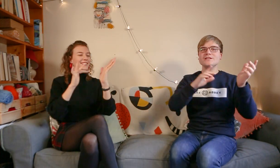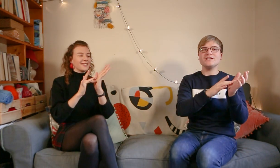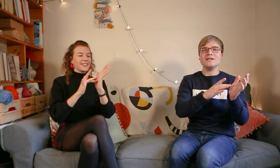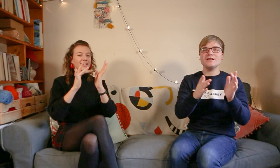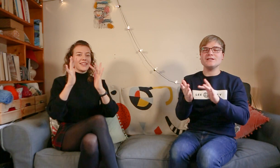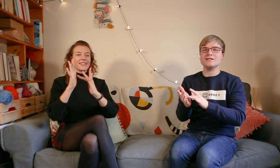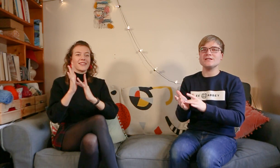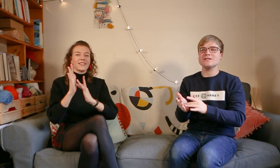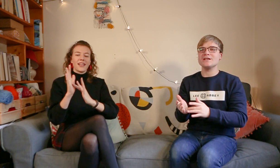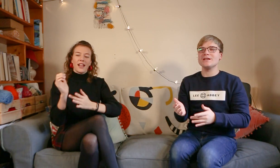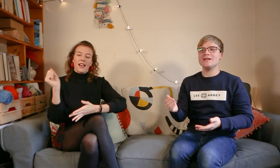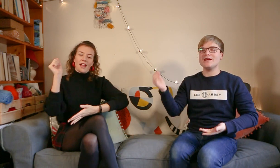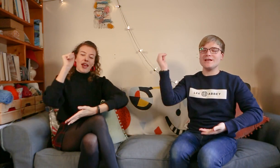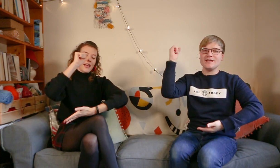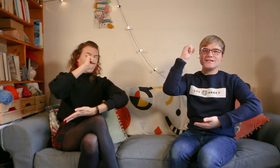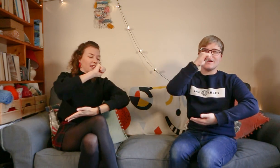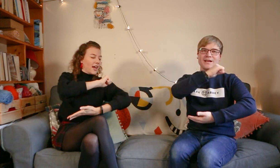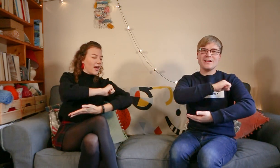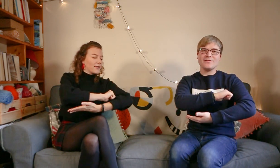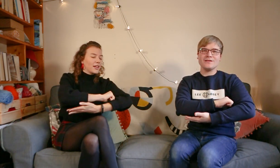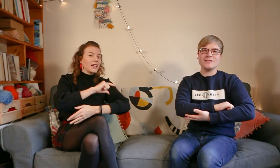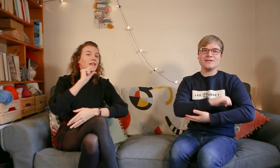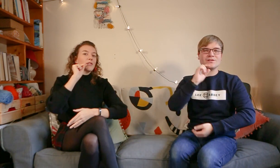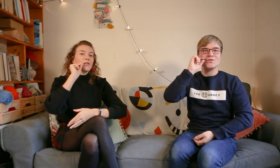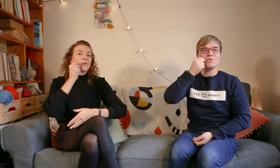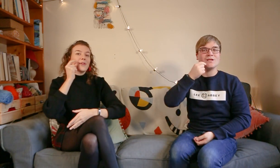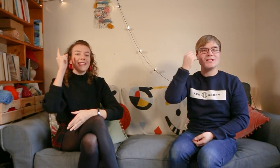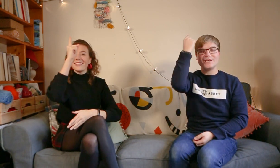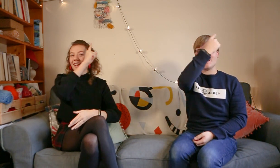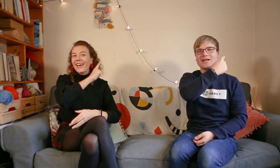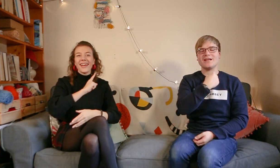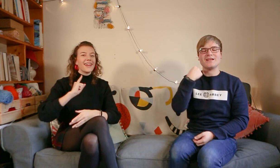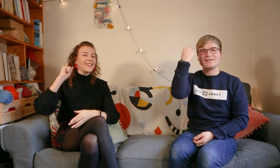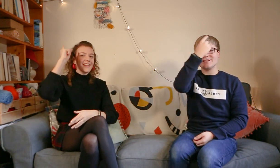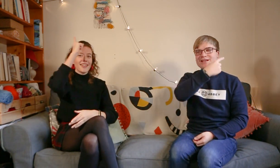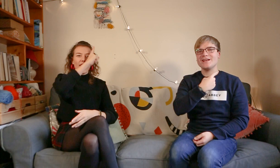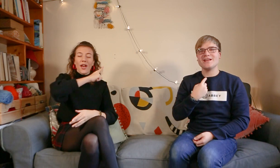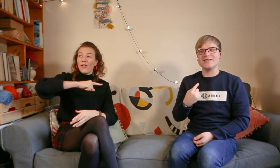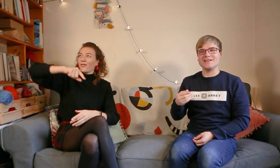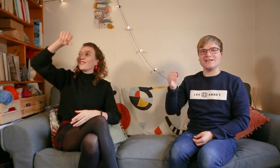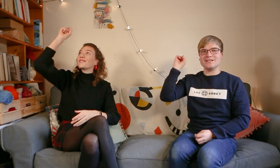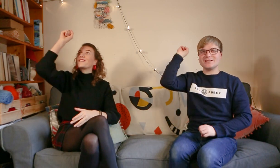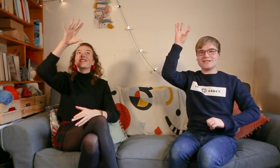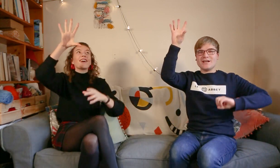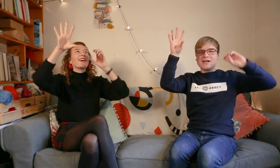Jesus. Lay down his sweet head. The stars